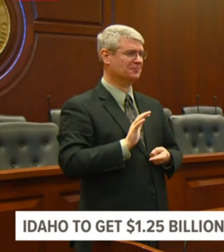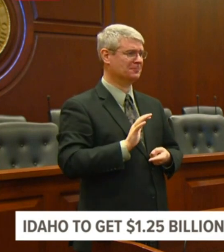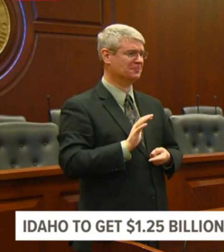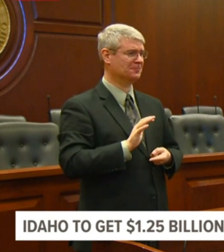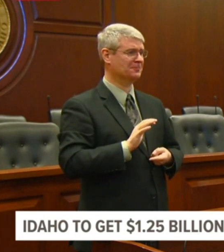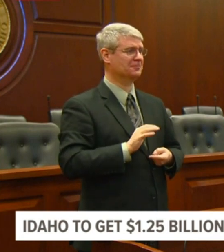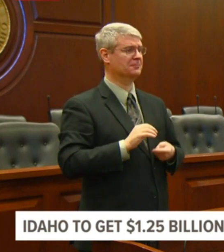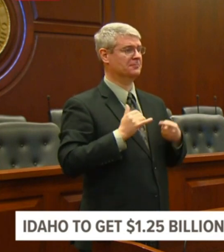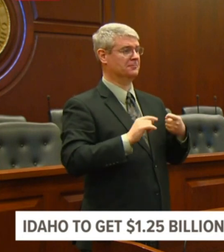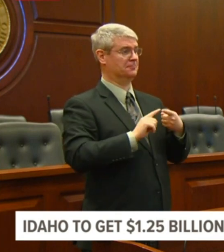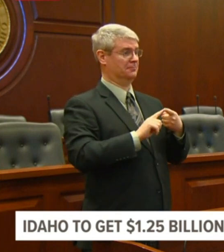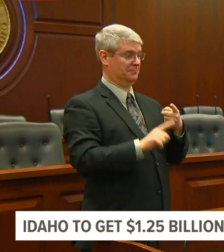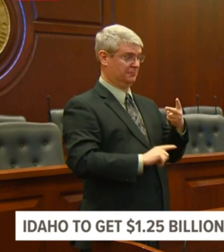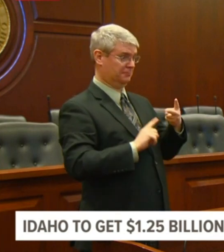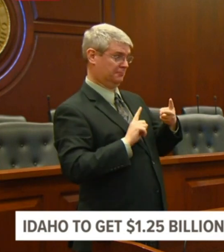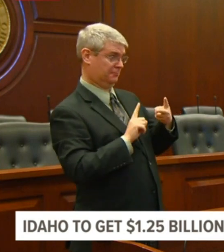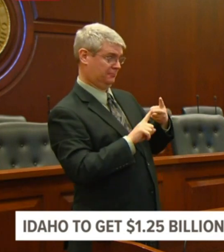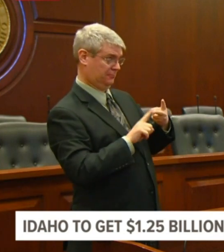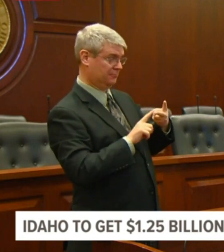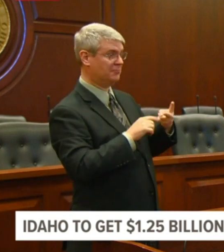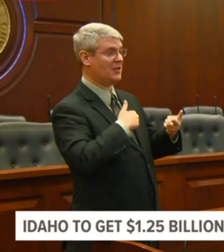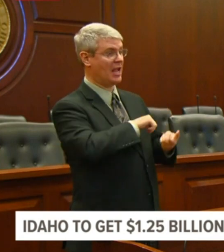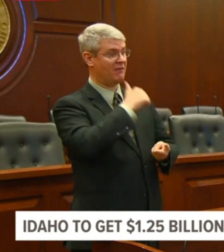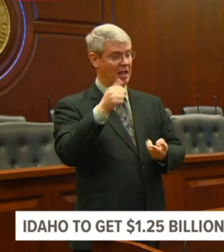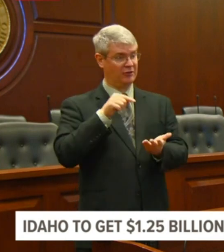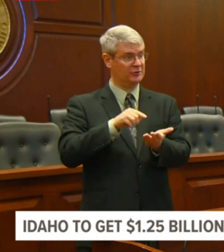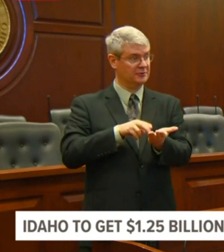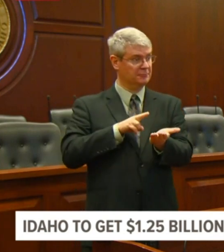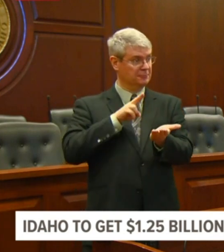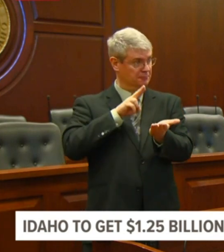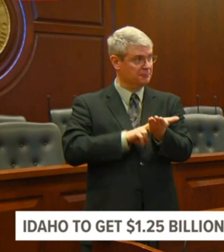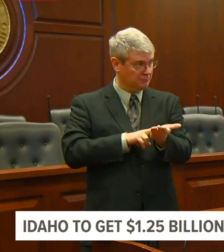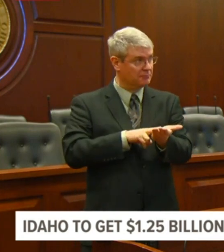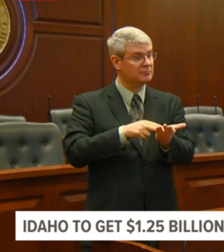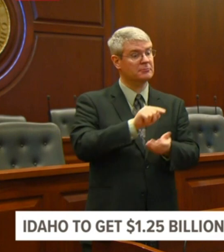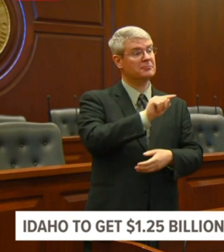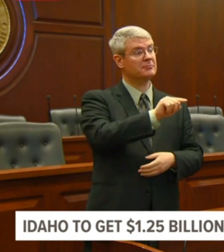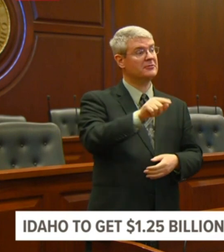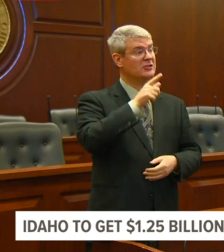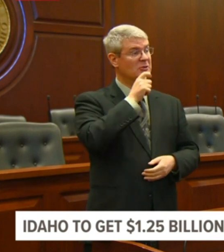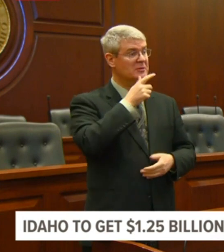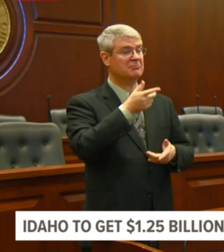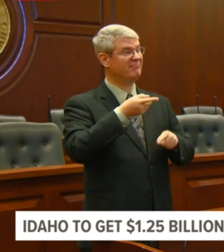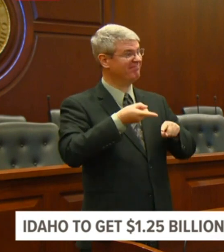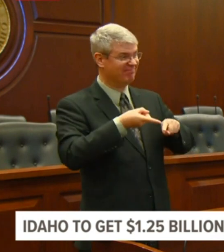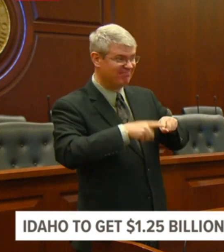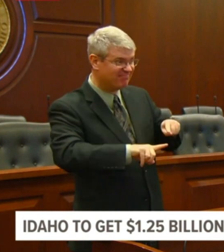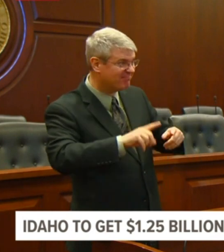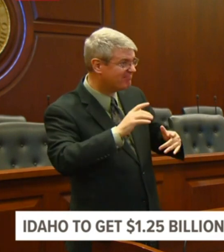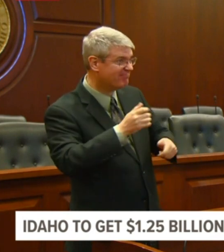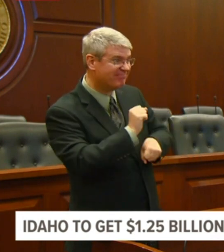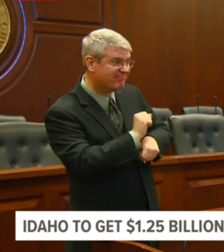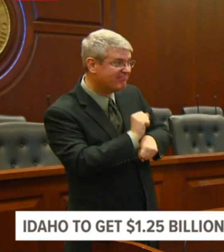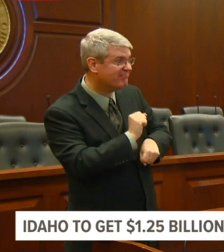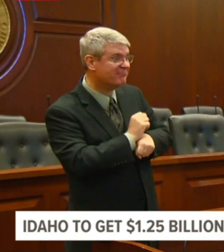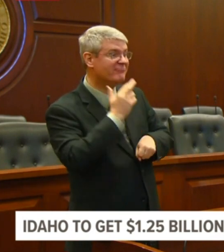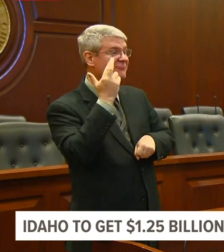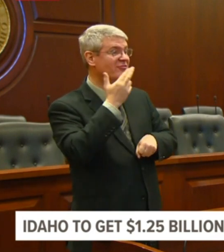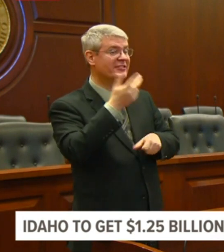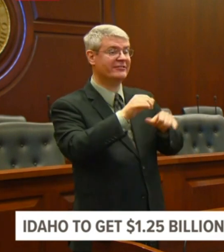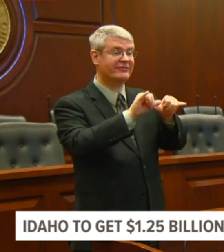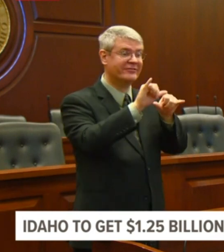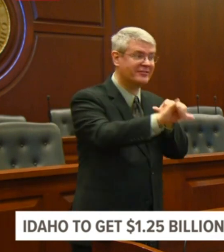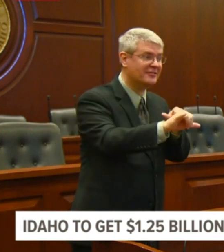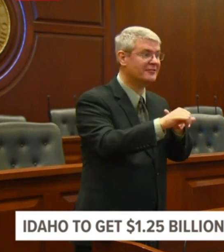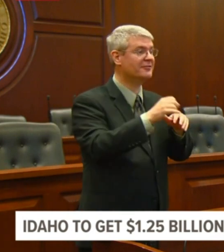work through no fault of their own because of illness, quarantines, layoff or reductions of work